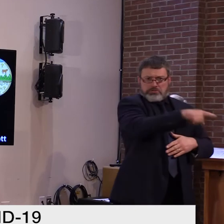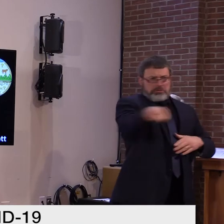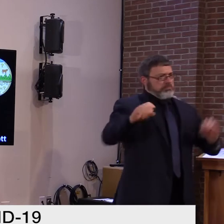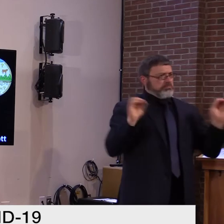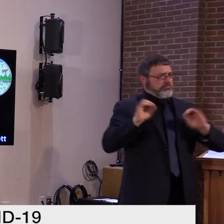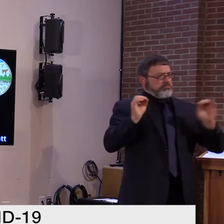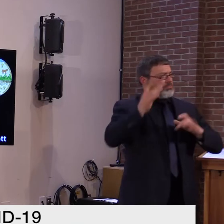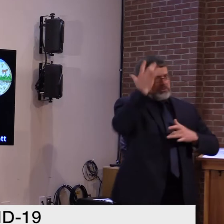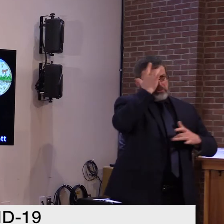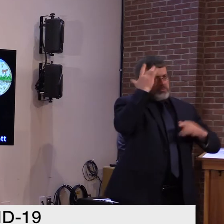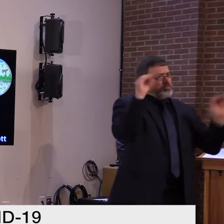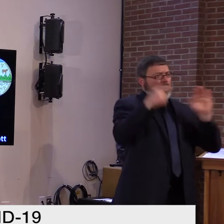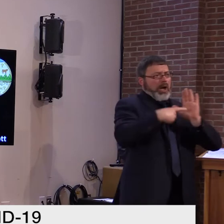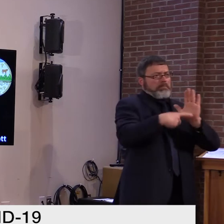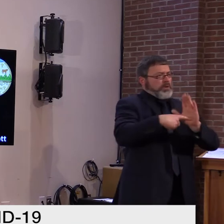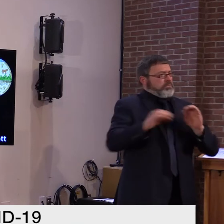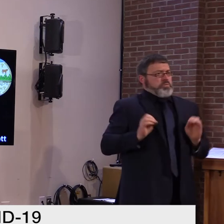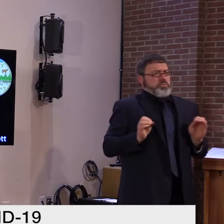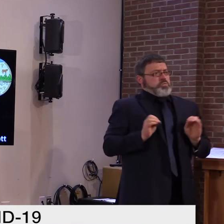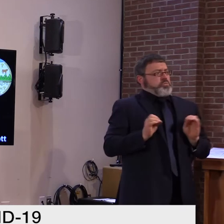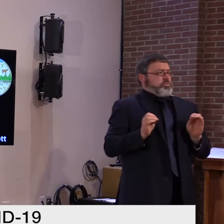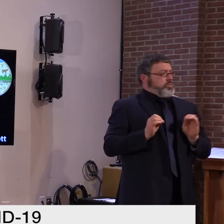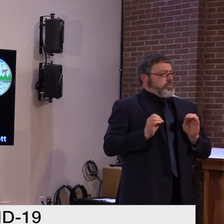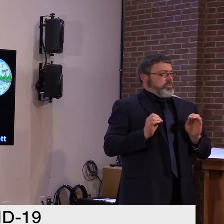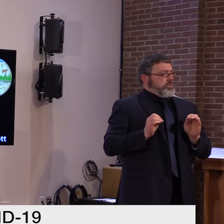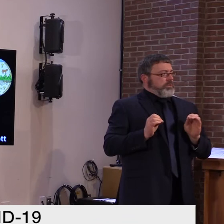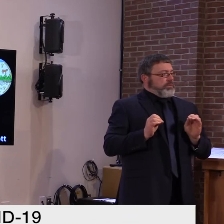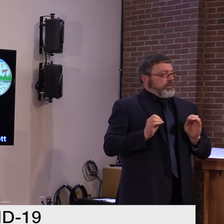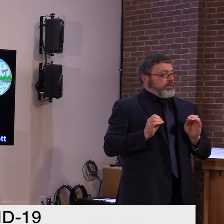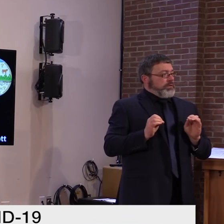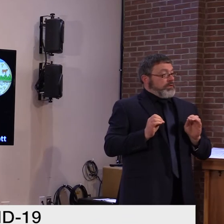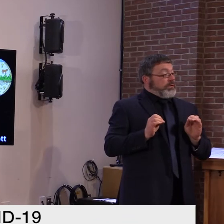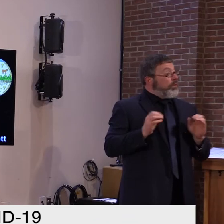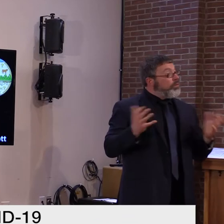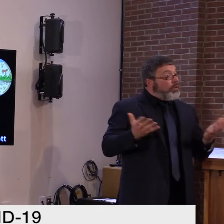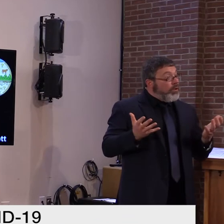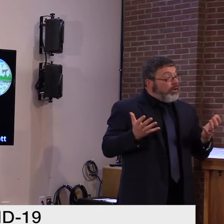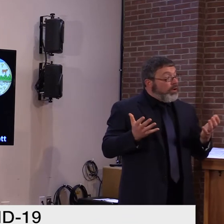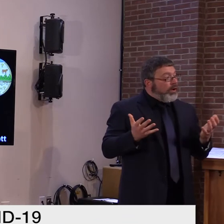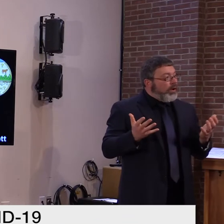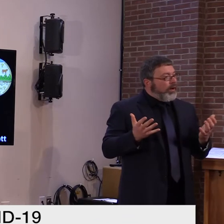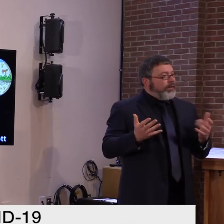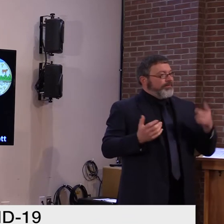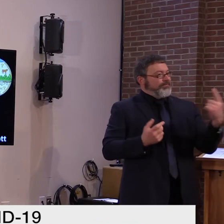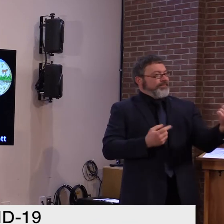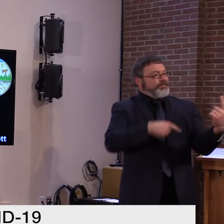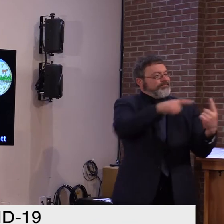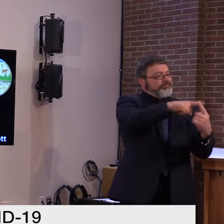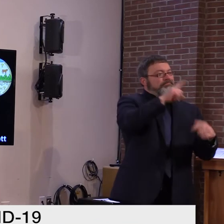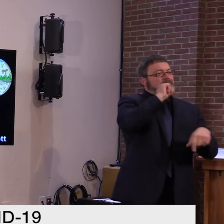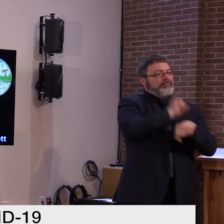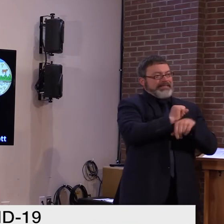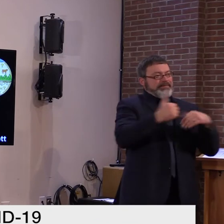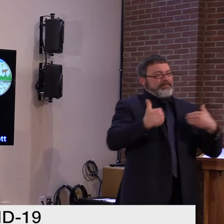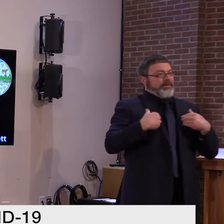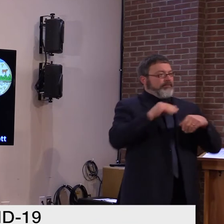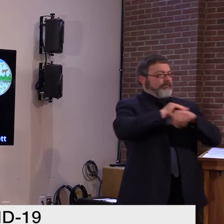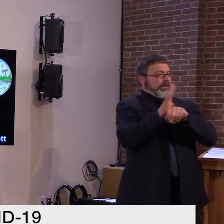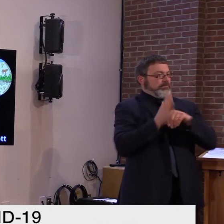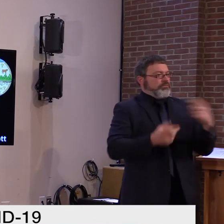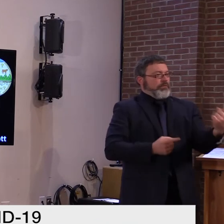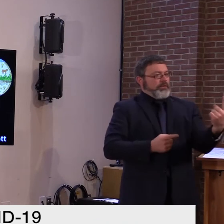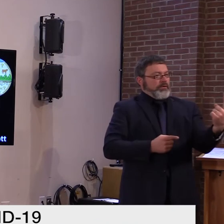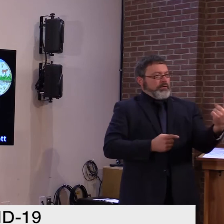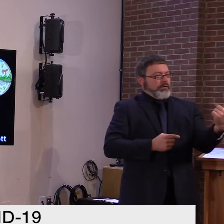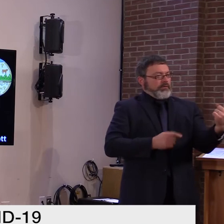What he doesn't know, of course, is that one person in that party was infectious at the time. Probably in that 48